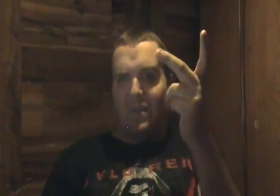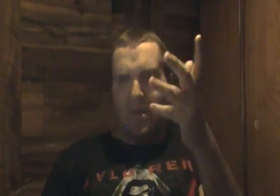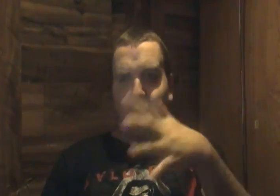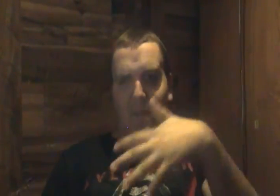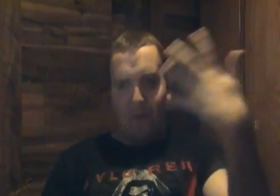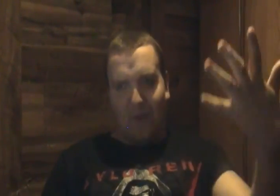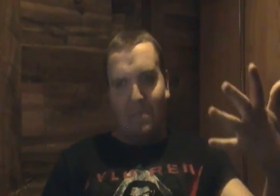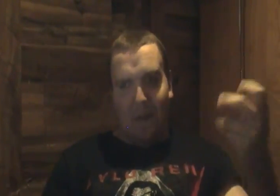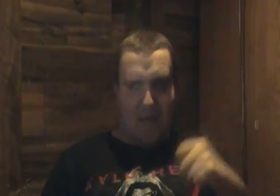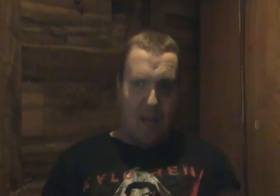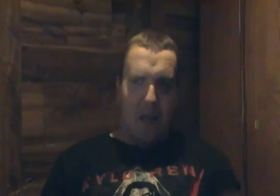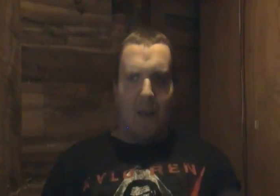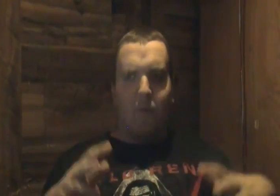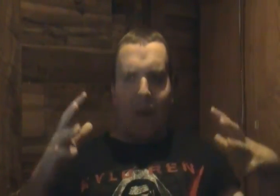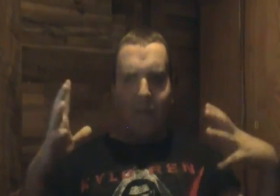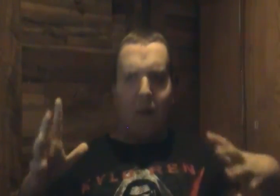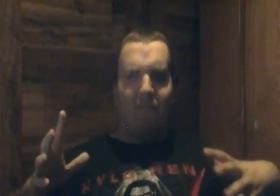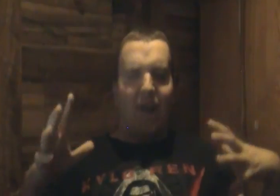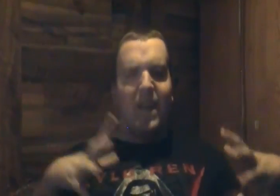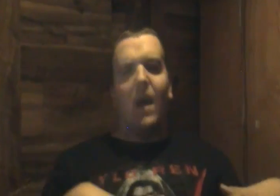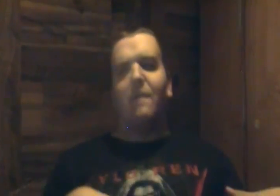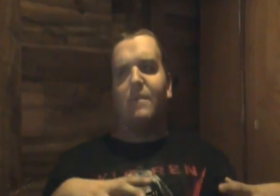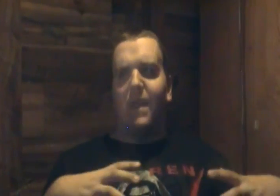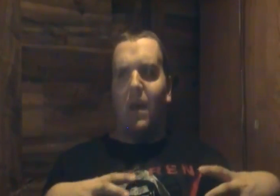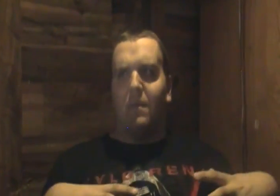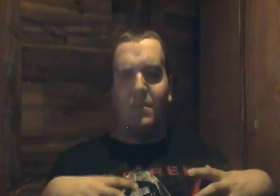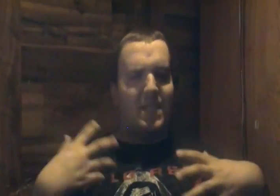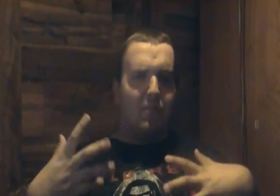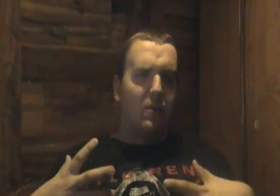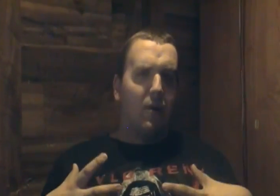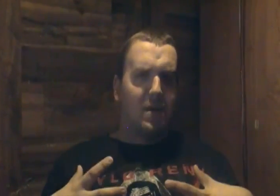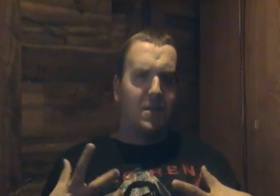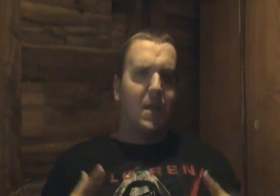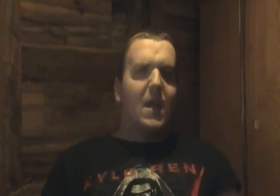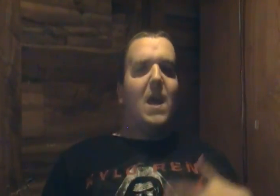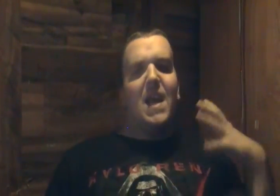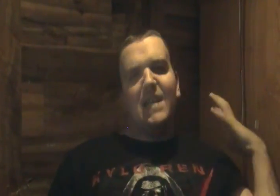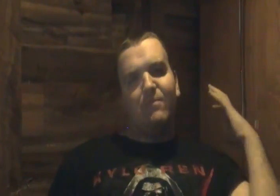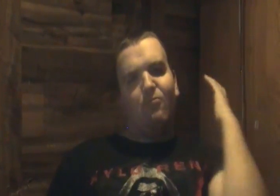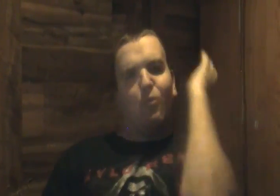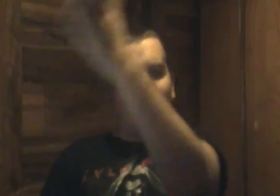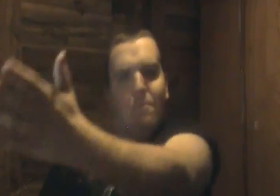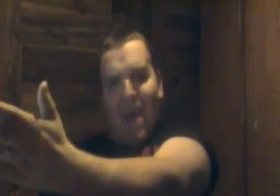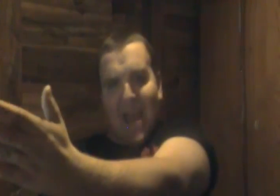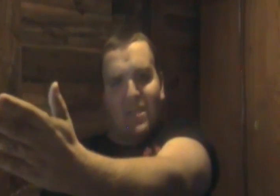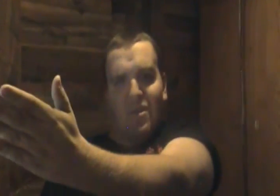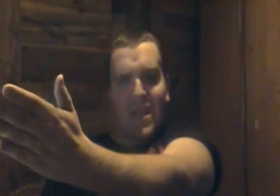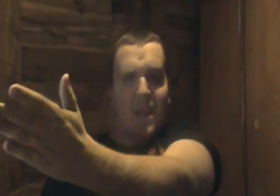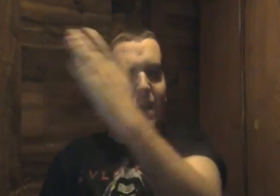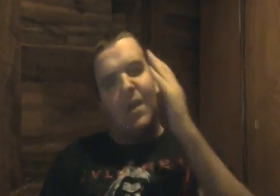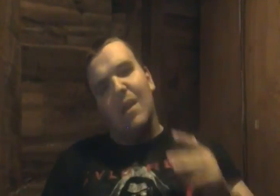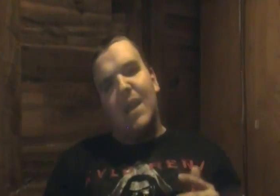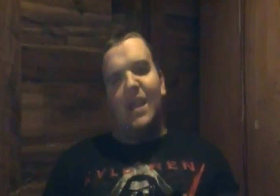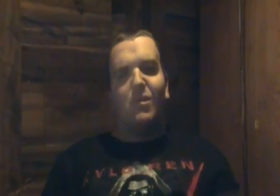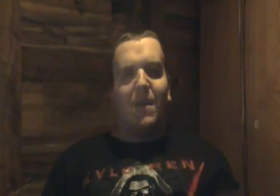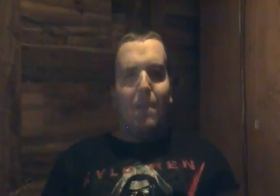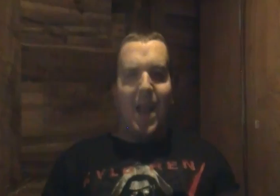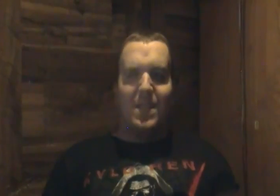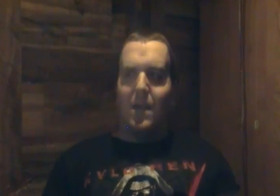also the green monkey that while they're all fighting off um the temple guards he's running back to the he's running back to